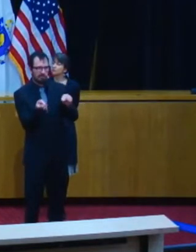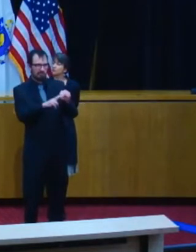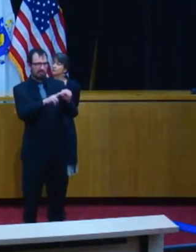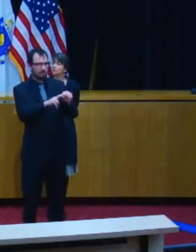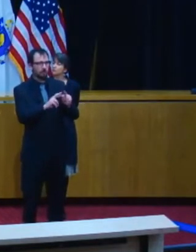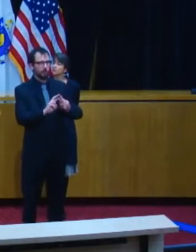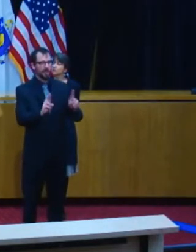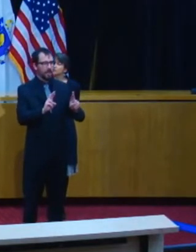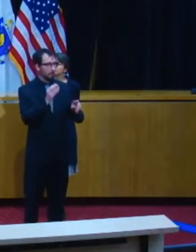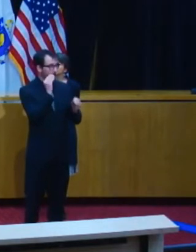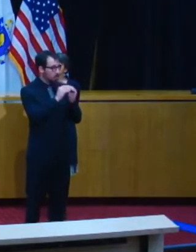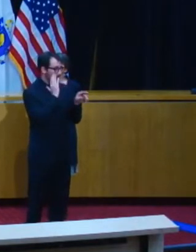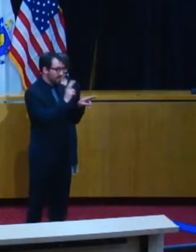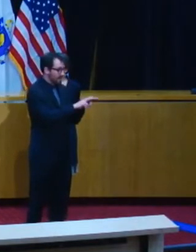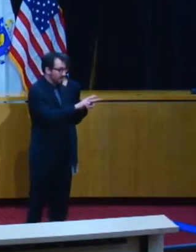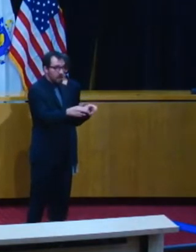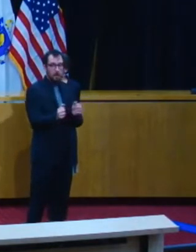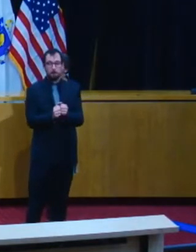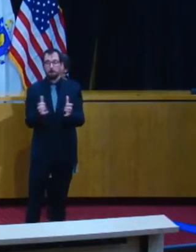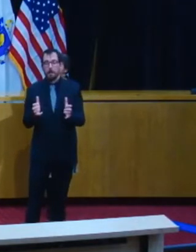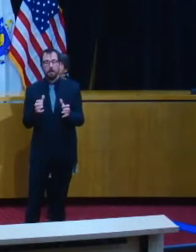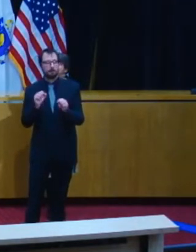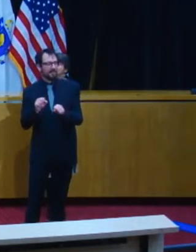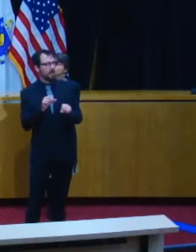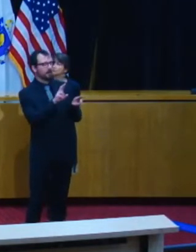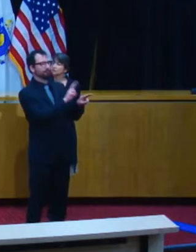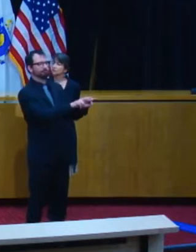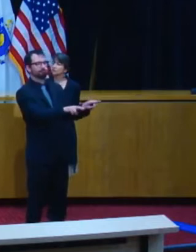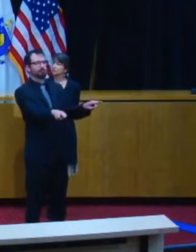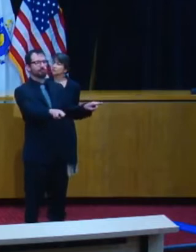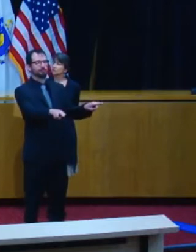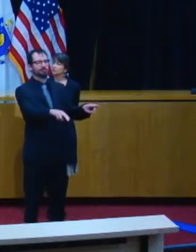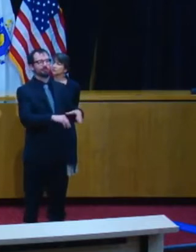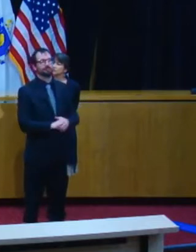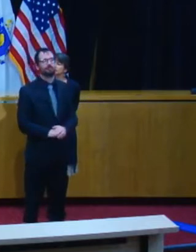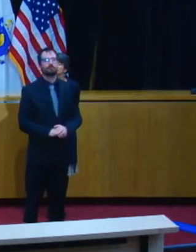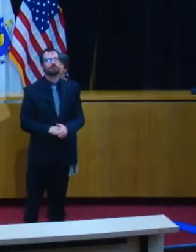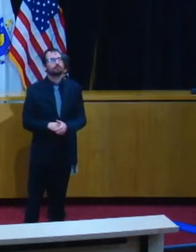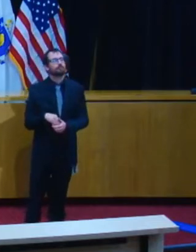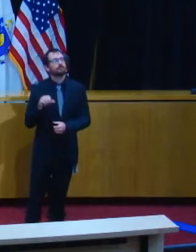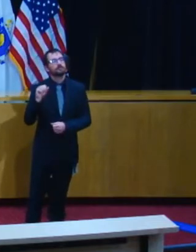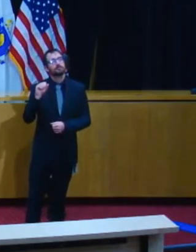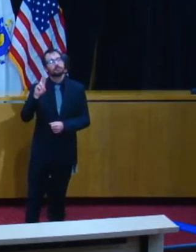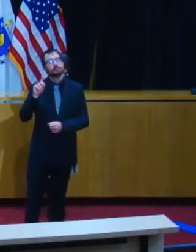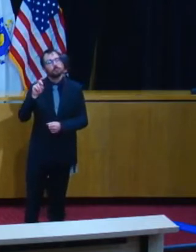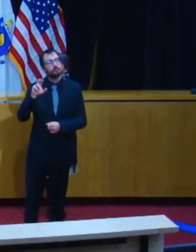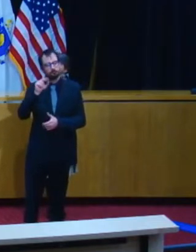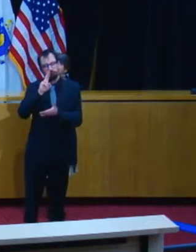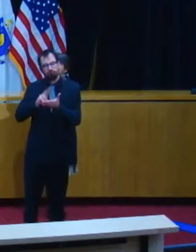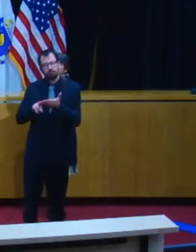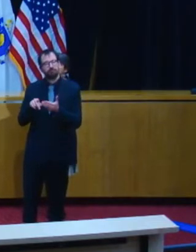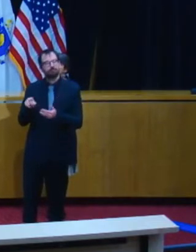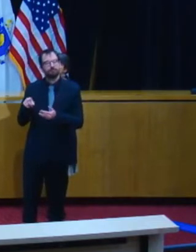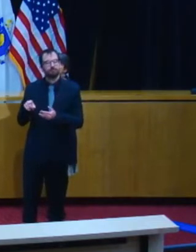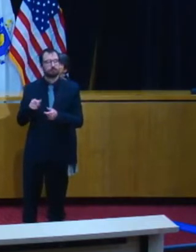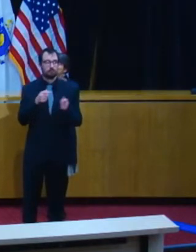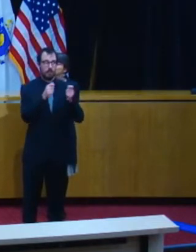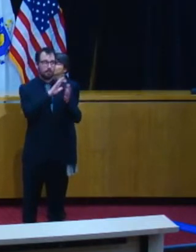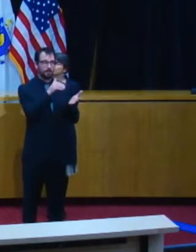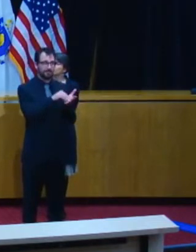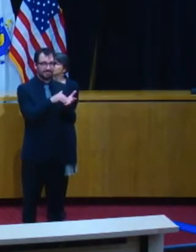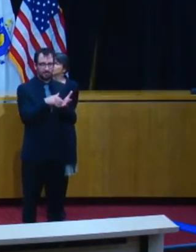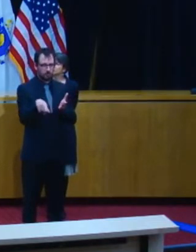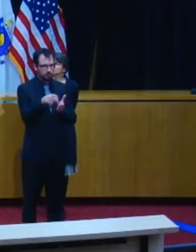been working with hospitals to make sure they have the capacity that they need to treat future cases of COVID-19. And we're